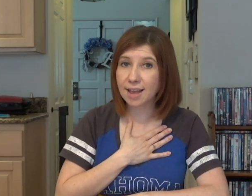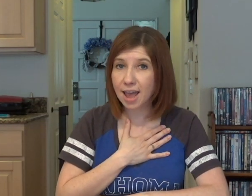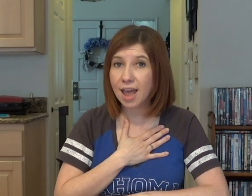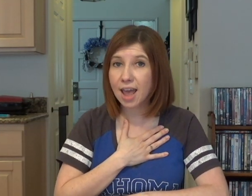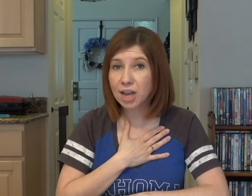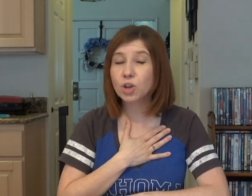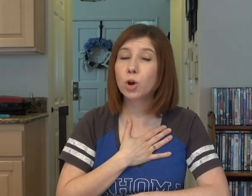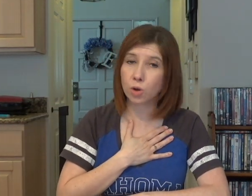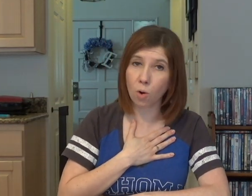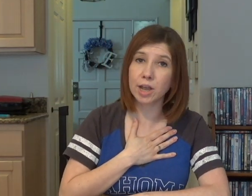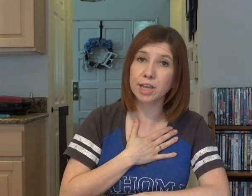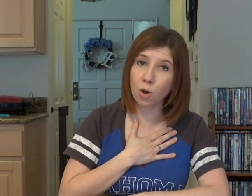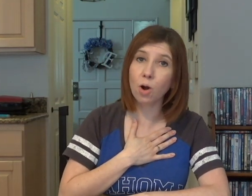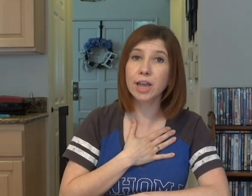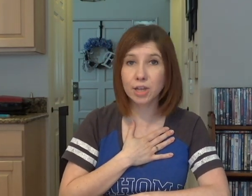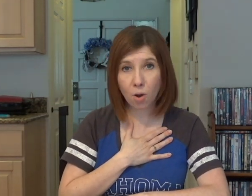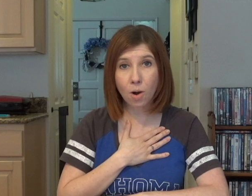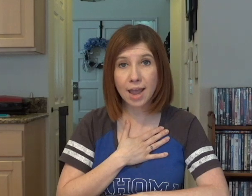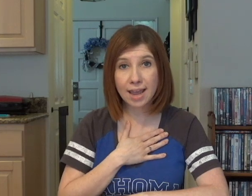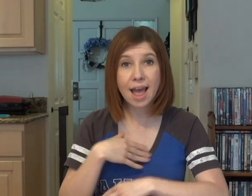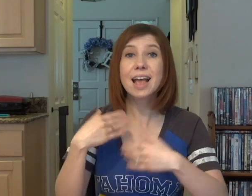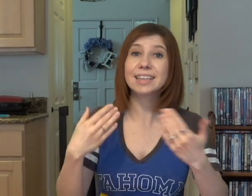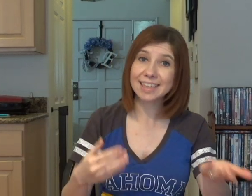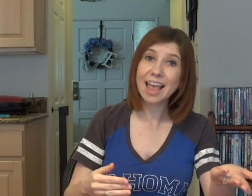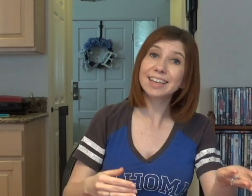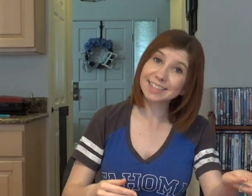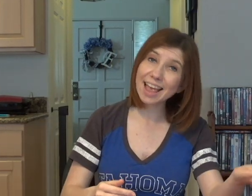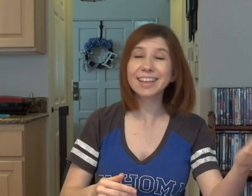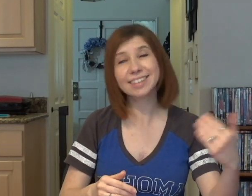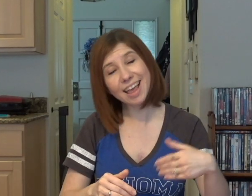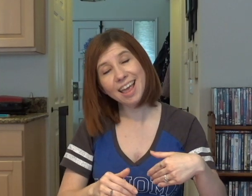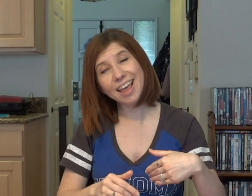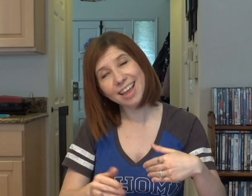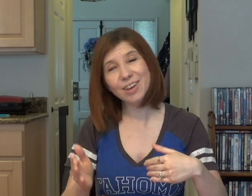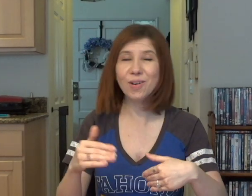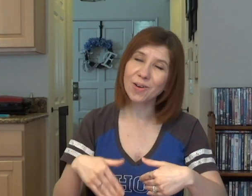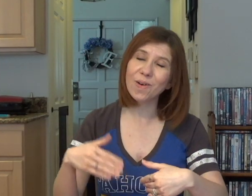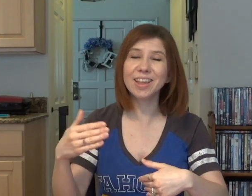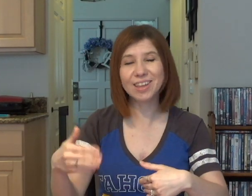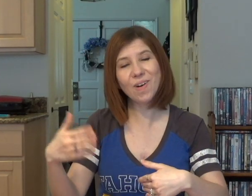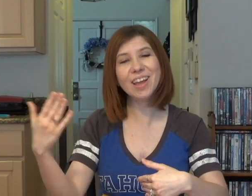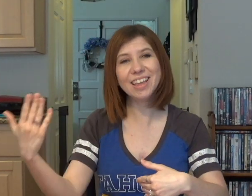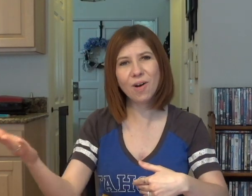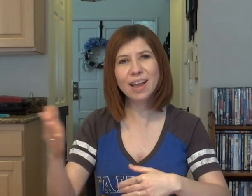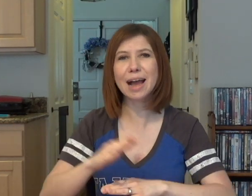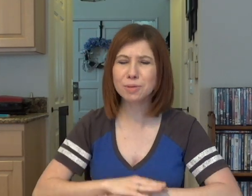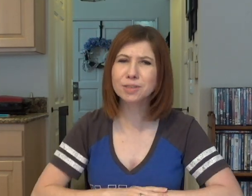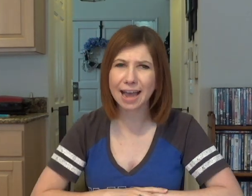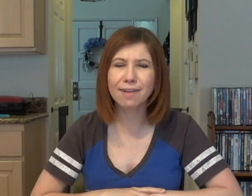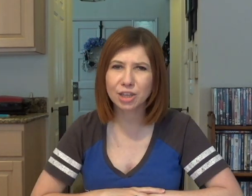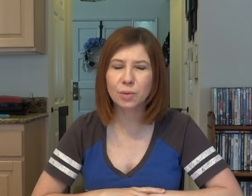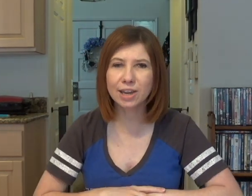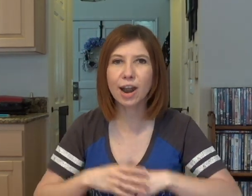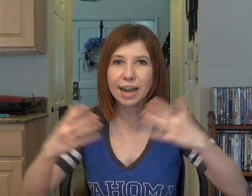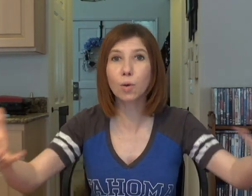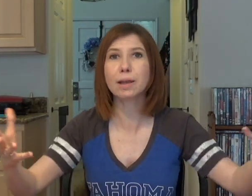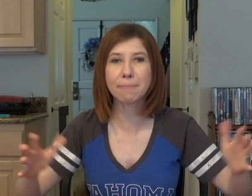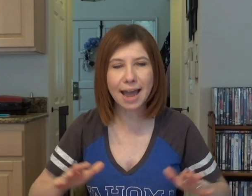say, no, yoi, yoi, yoi, say, say, no, yoi, yoi, yoi. I'm used to having you here echoing back,